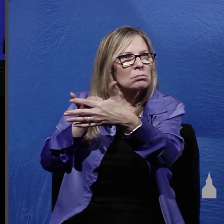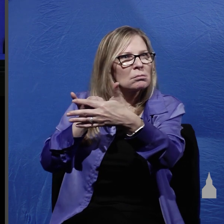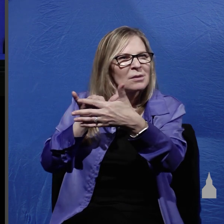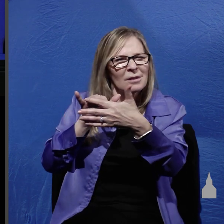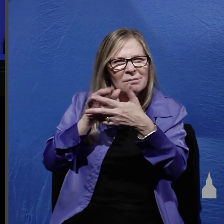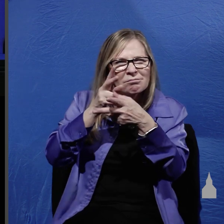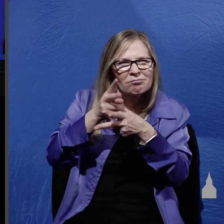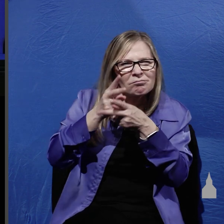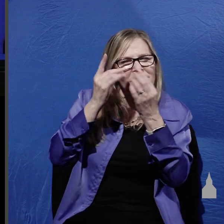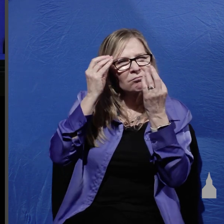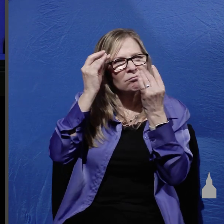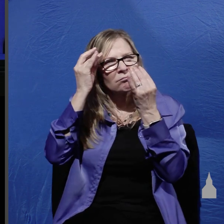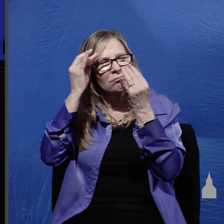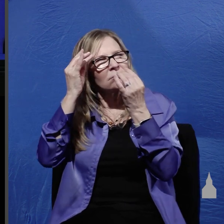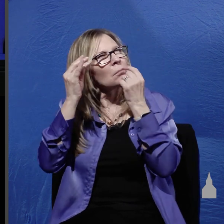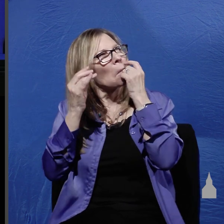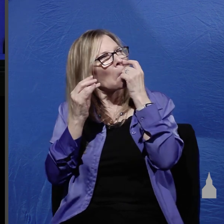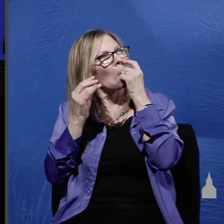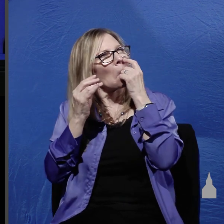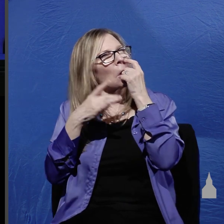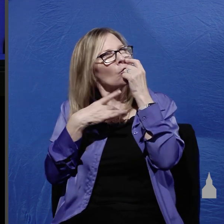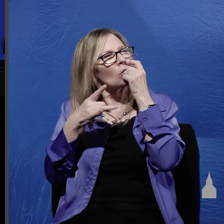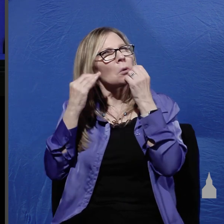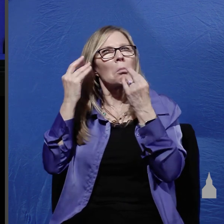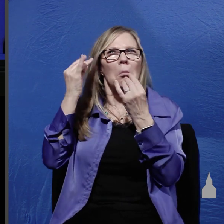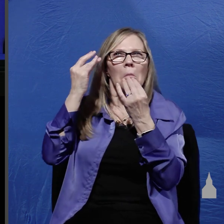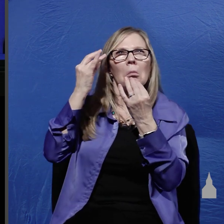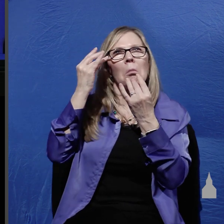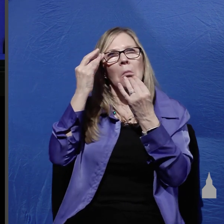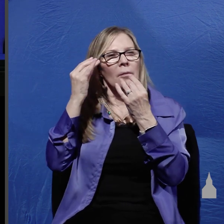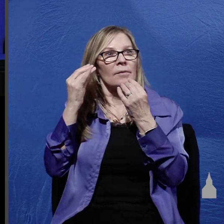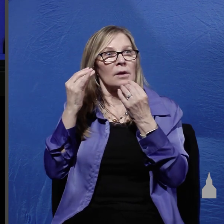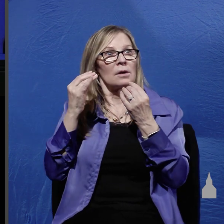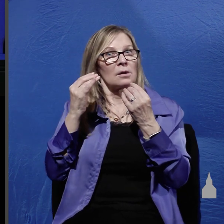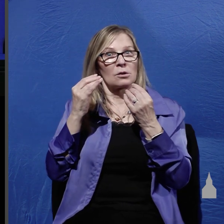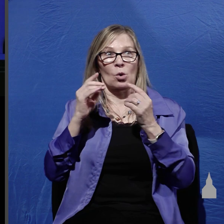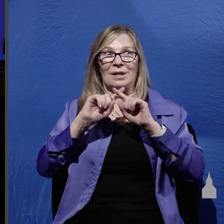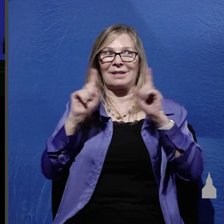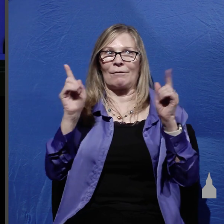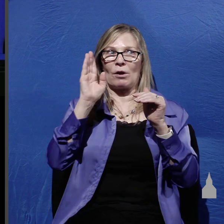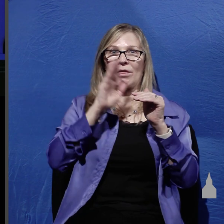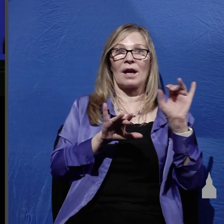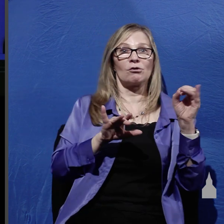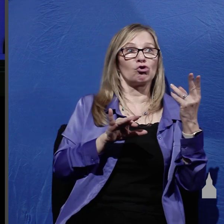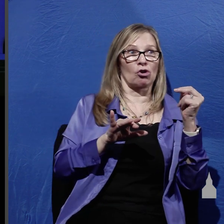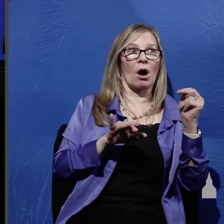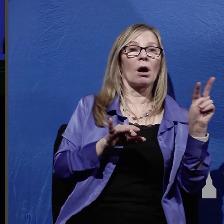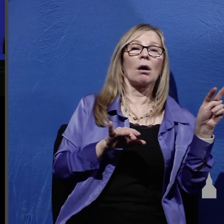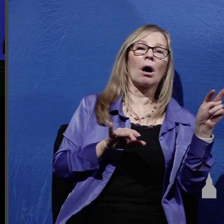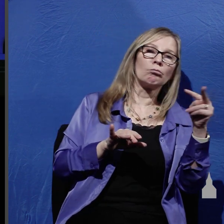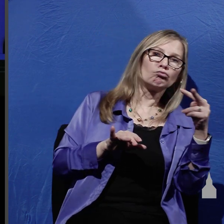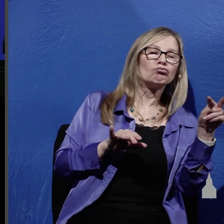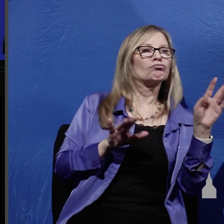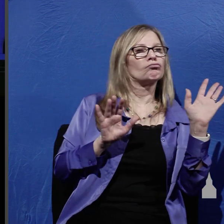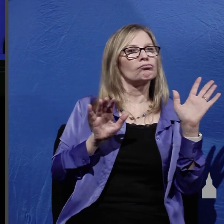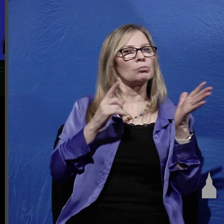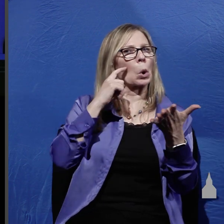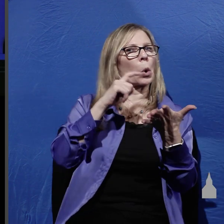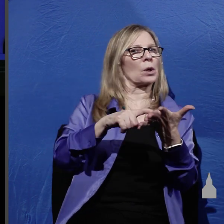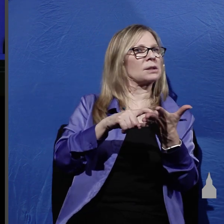contemplate something the situation in other words contrary to John simply taking a glancing look and noticing the grave